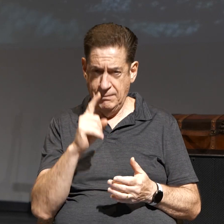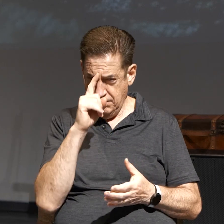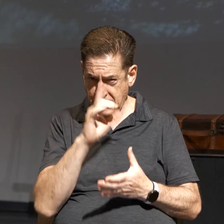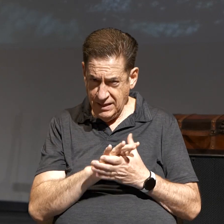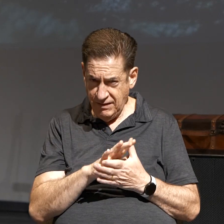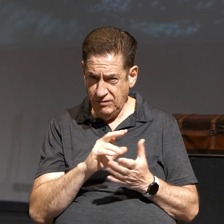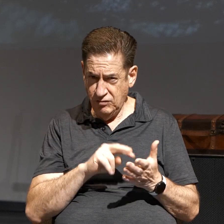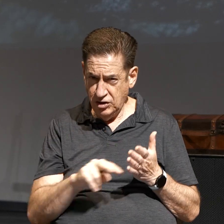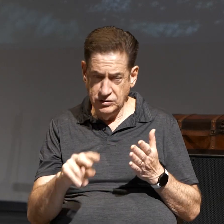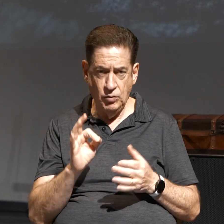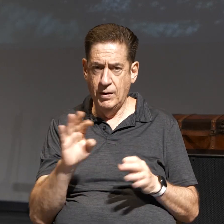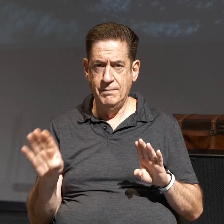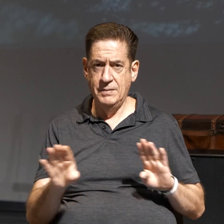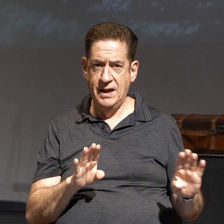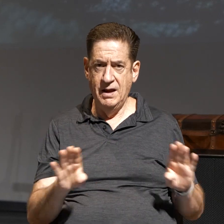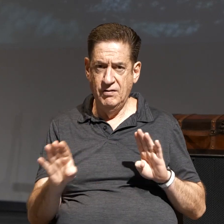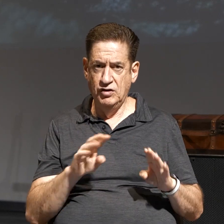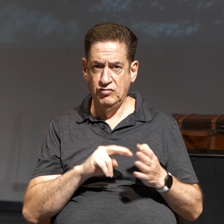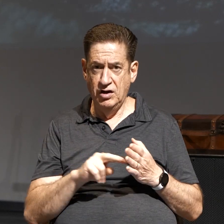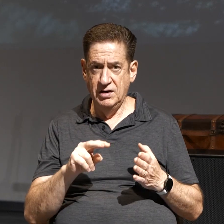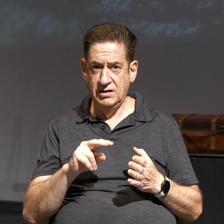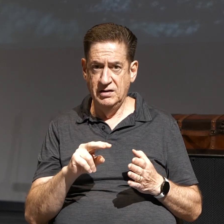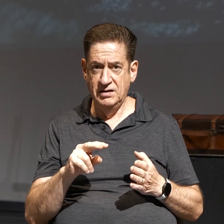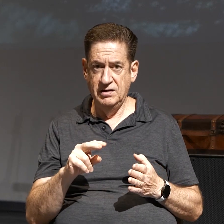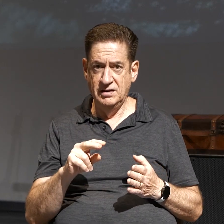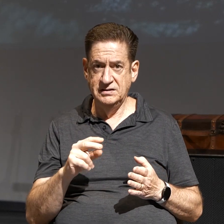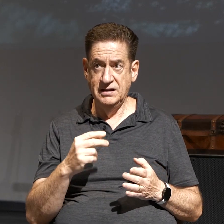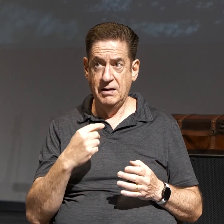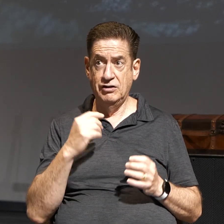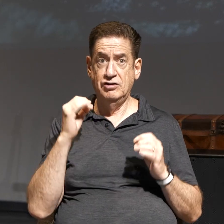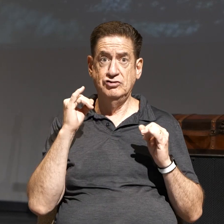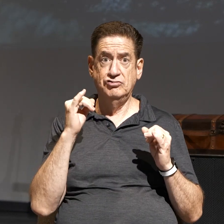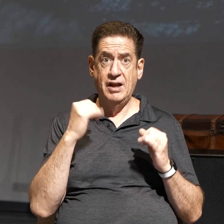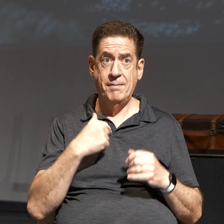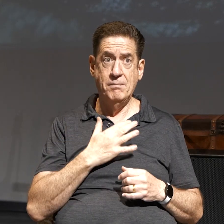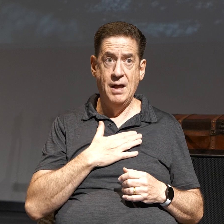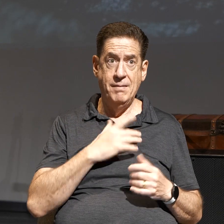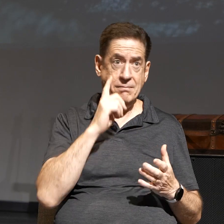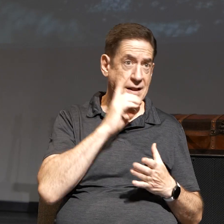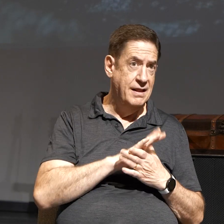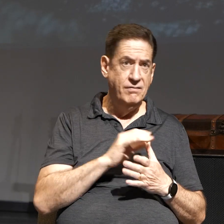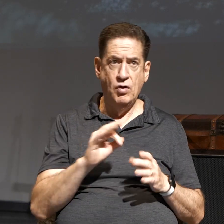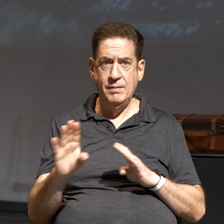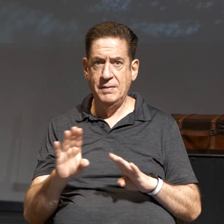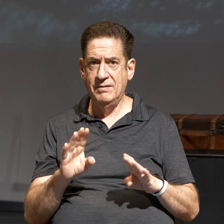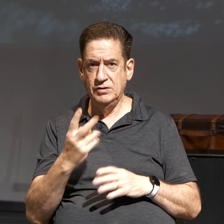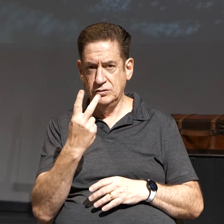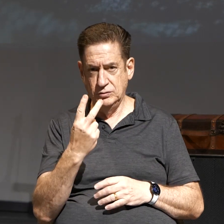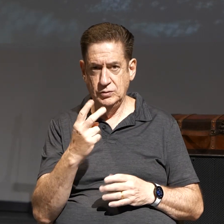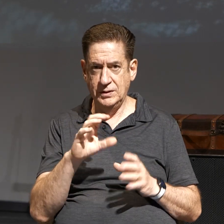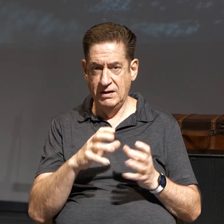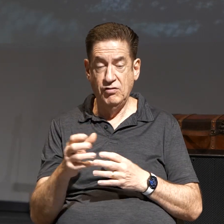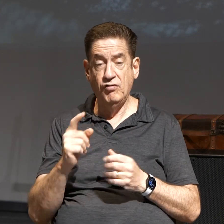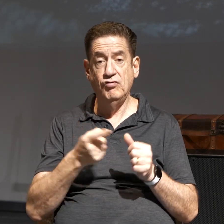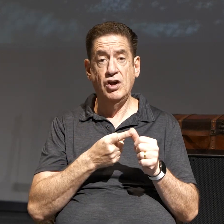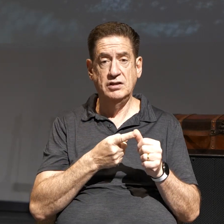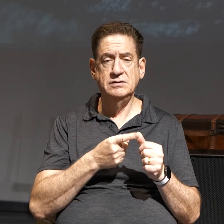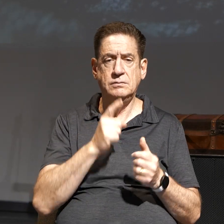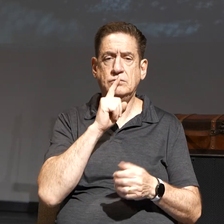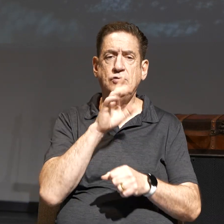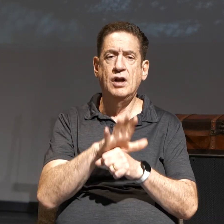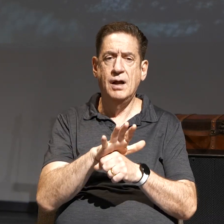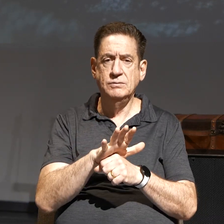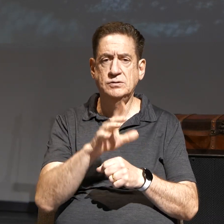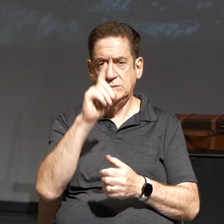verse or is that a behavior verse? Is that correcting my beliefs or correcting my behavior, helping me in one of those two categories? So the first one is promises to believe.